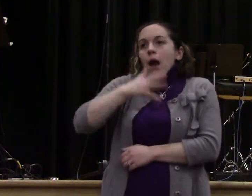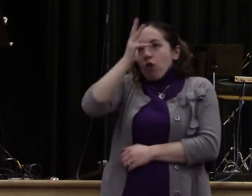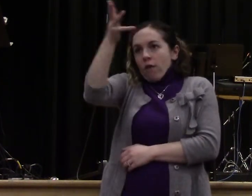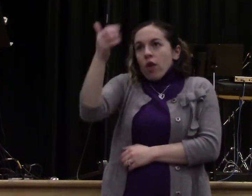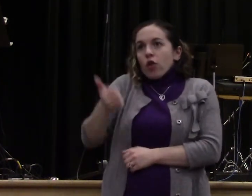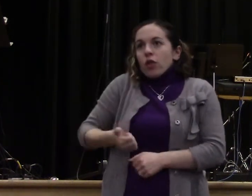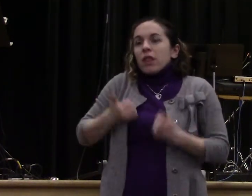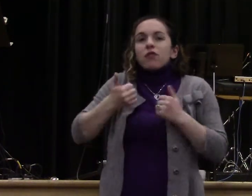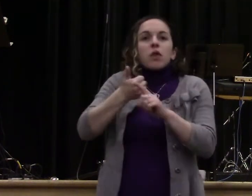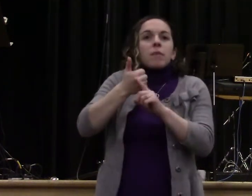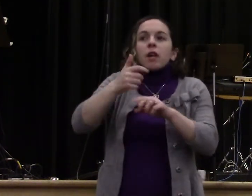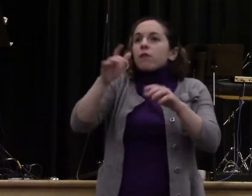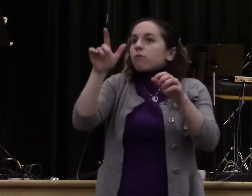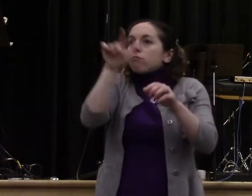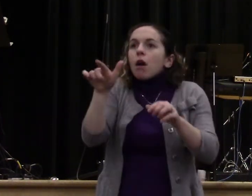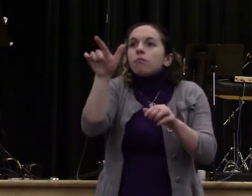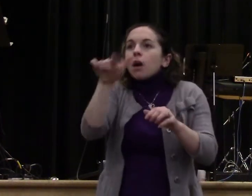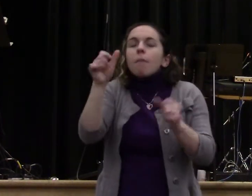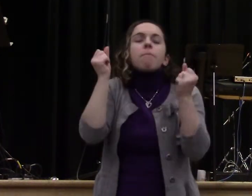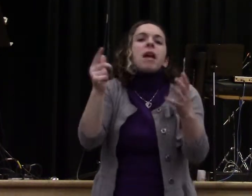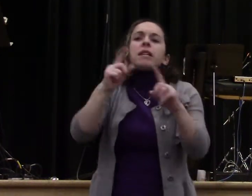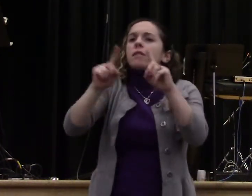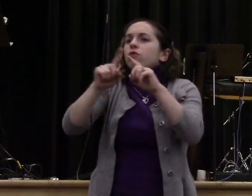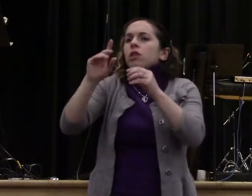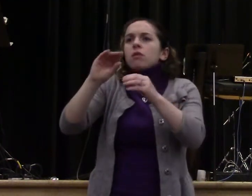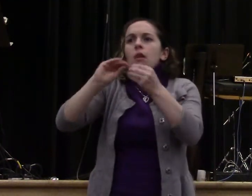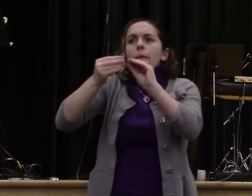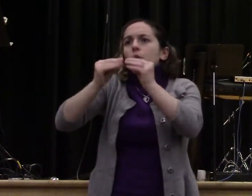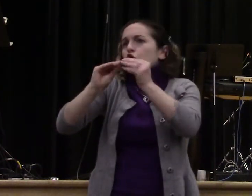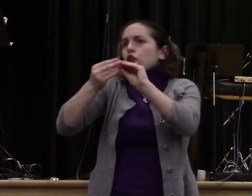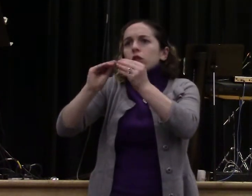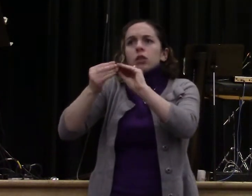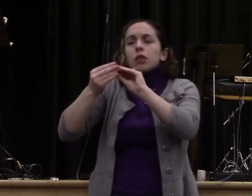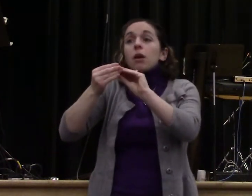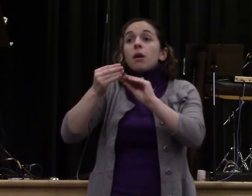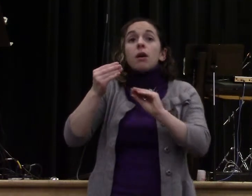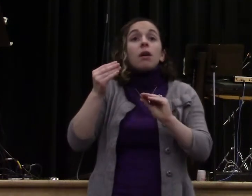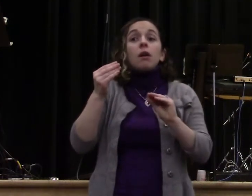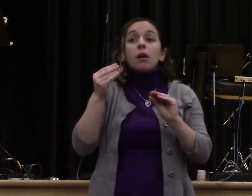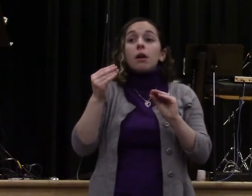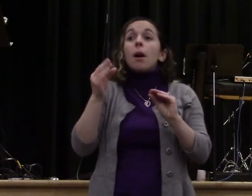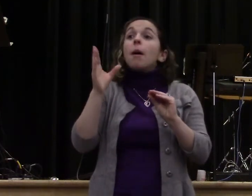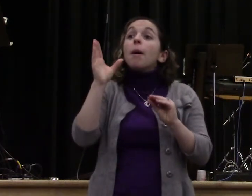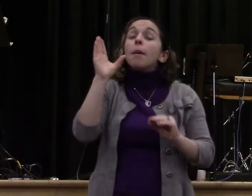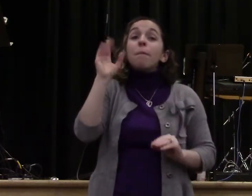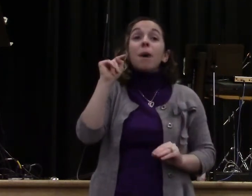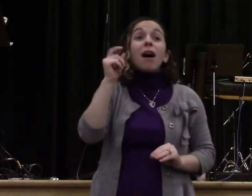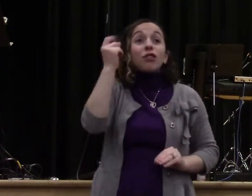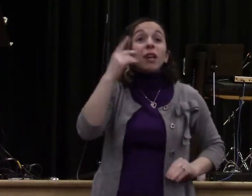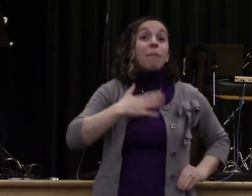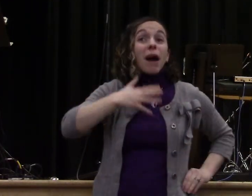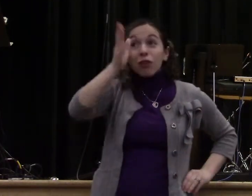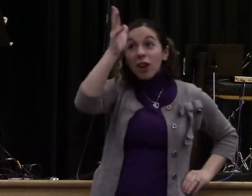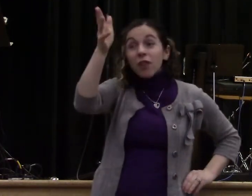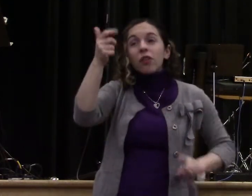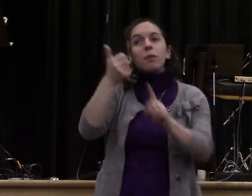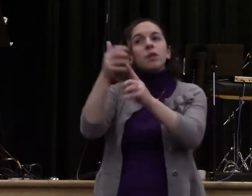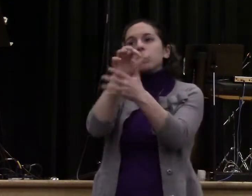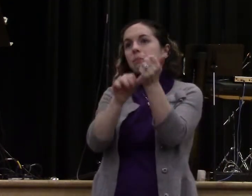experience I had with my grandfathers, he was negative and a nasty man. But I never remember a holiday that went by when my